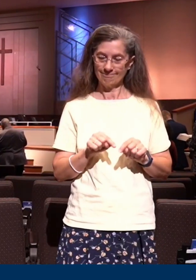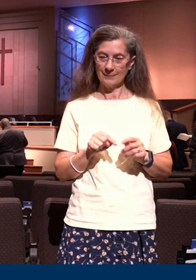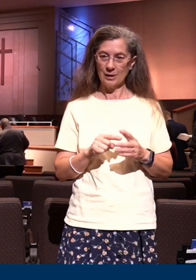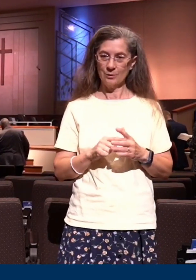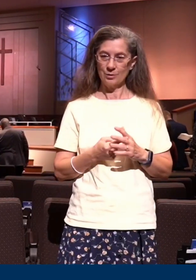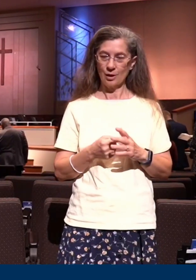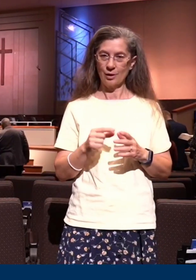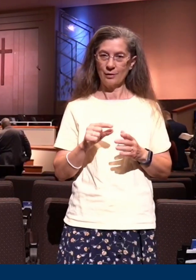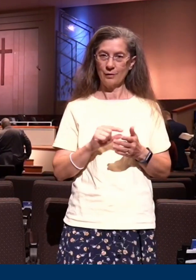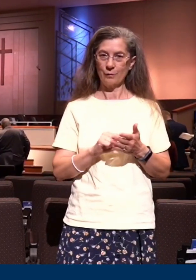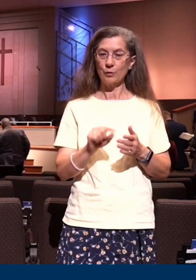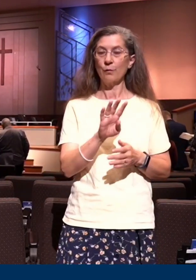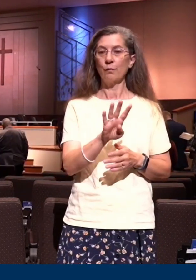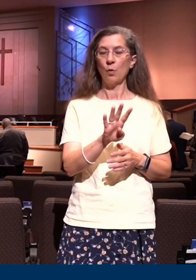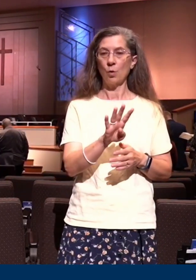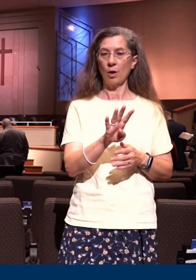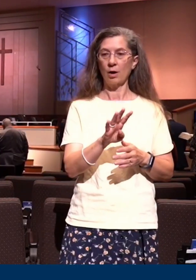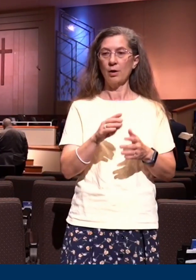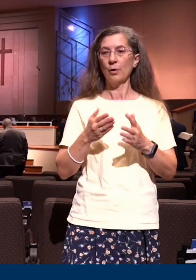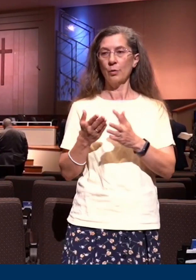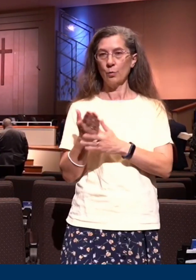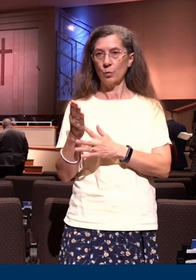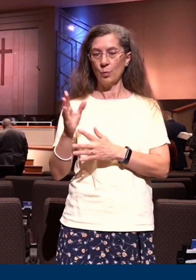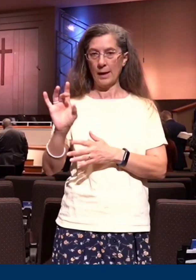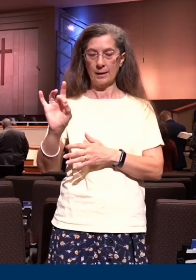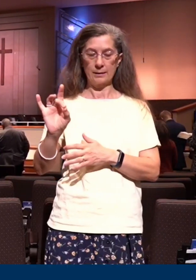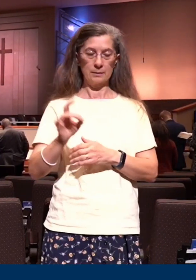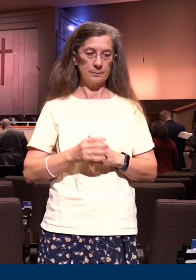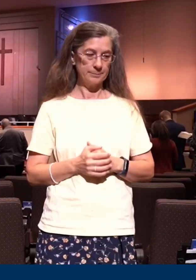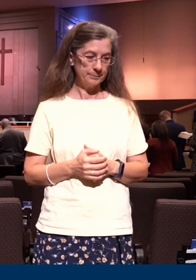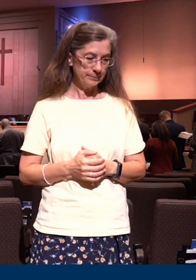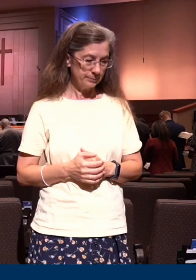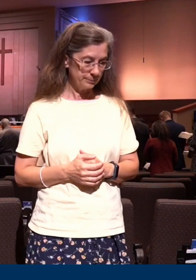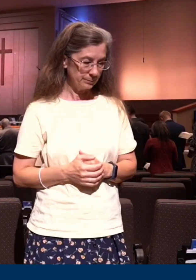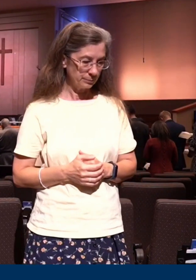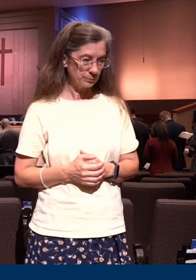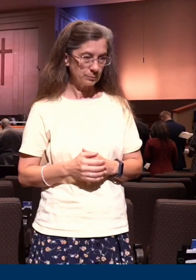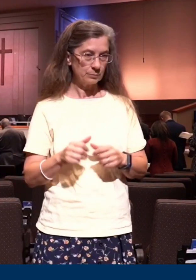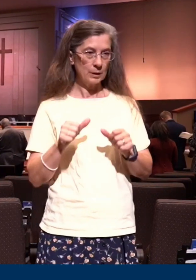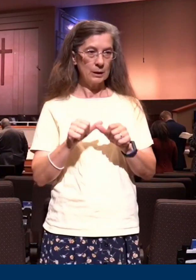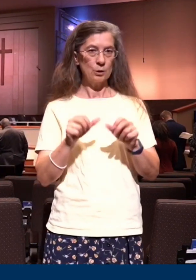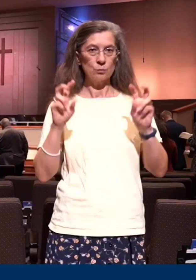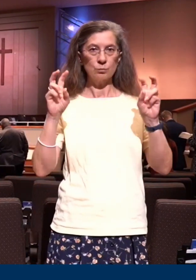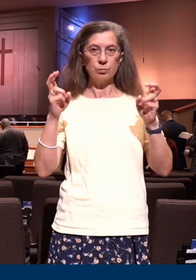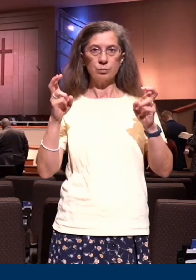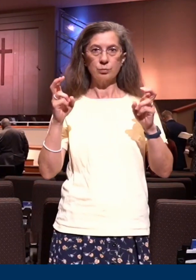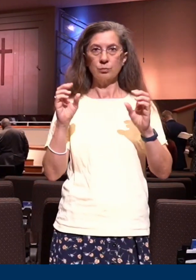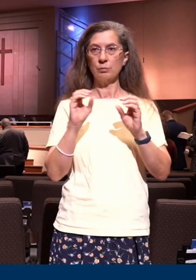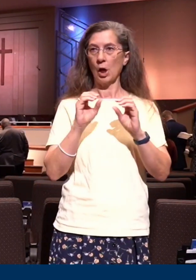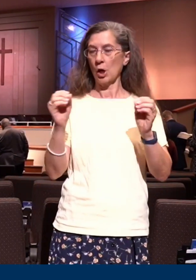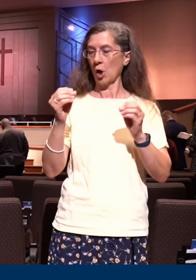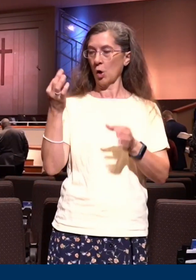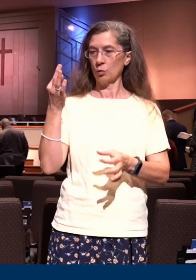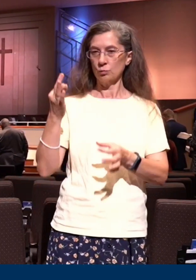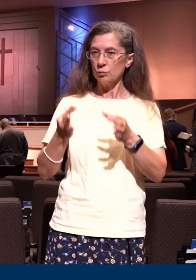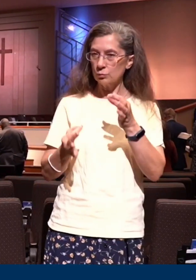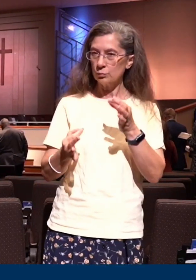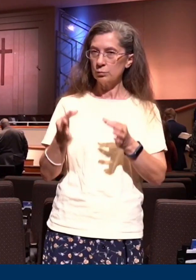last part of verse 4 and we'll read down through verse 8 as we continue our series No Condemnation, the book of Romans verse by verse.